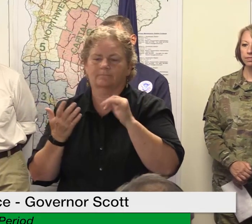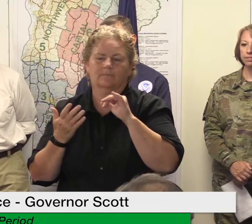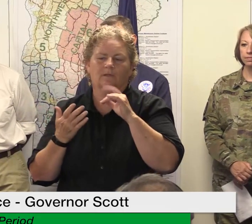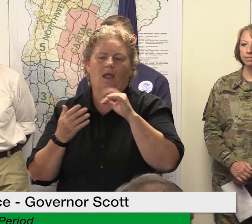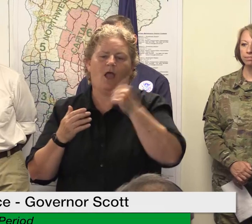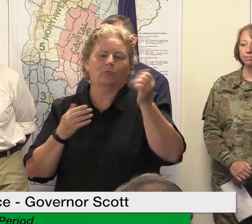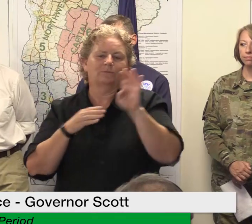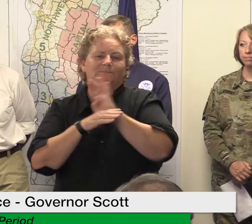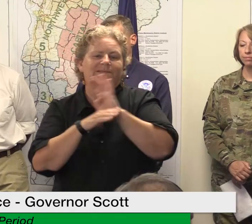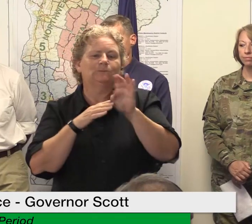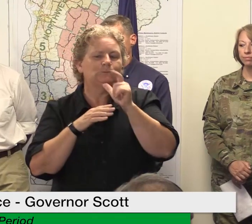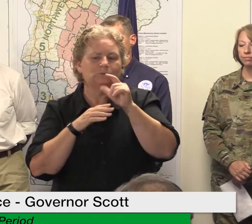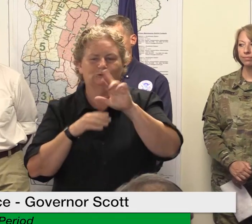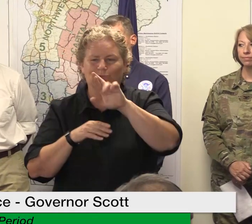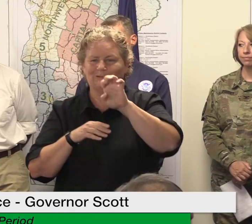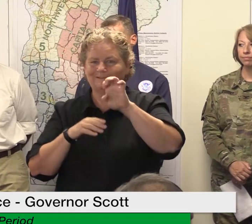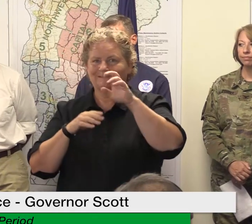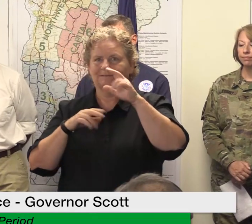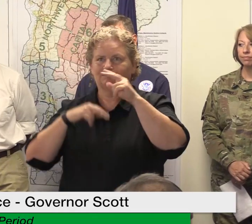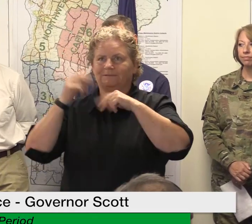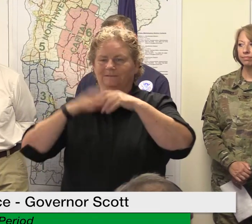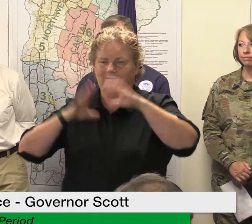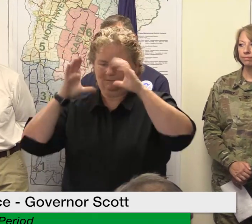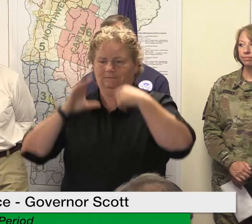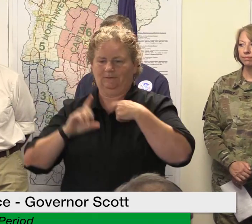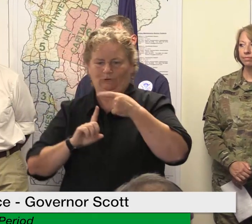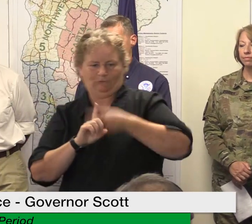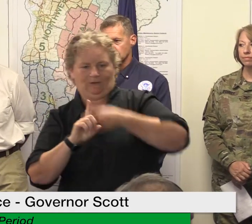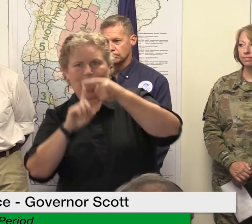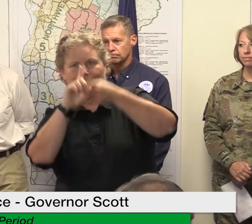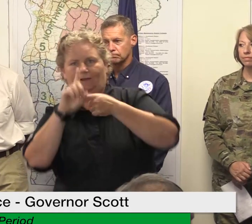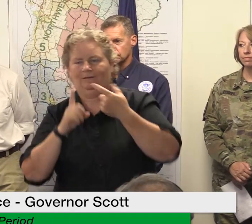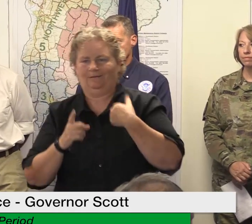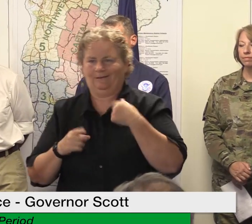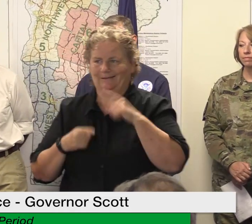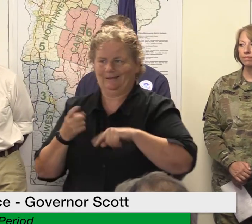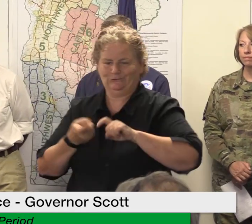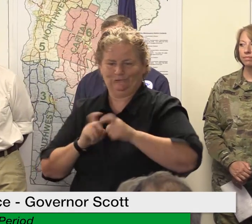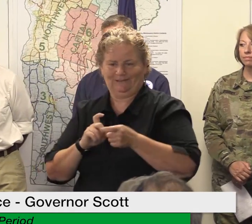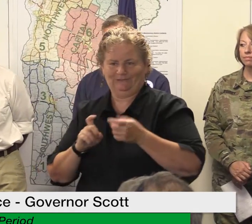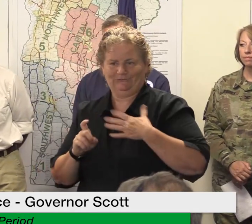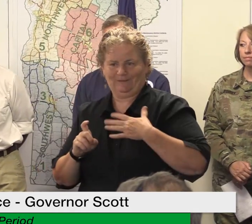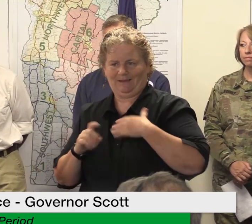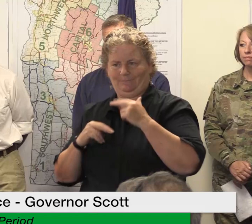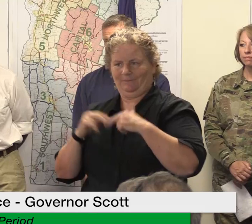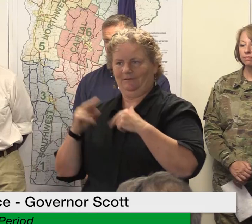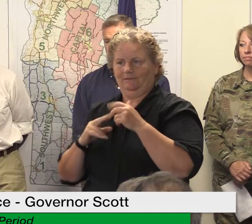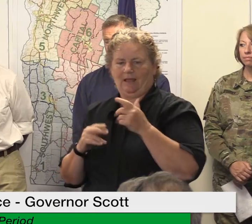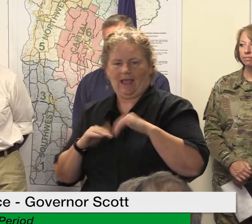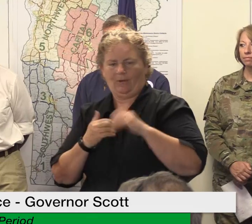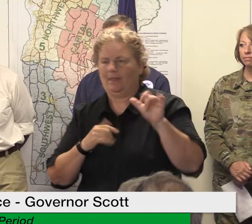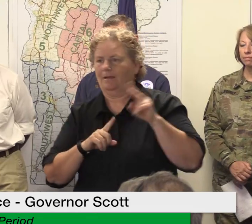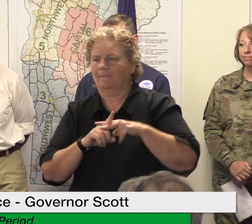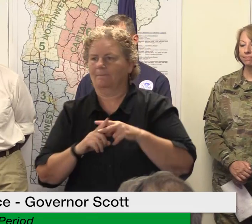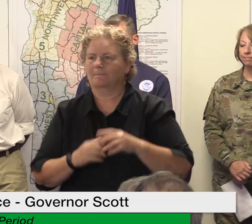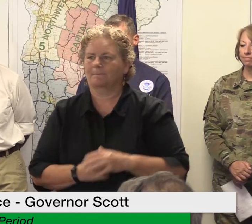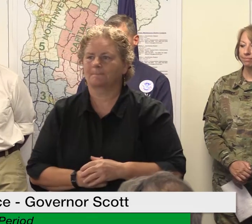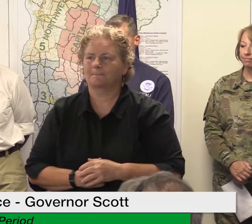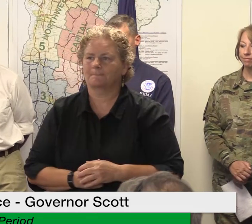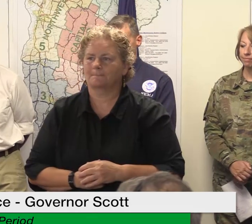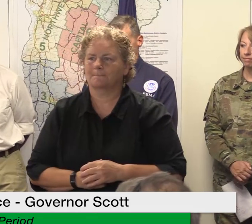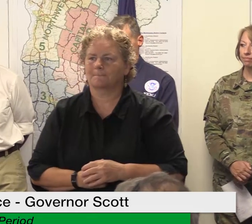so again you know we have to hope that they'll work with their landlords on that and they may not um again we